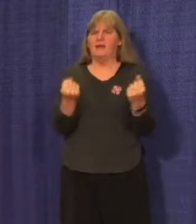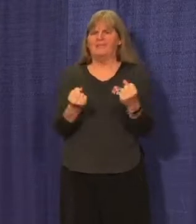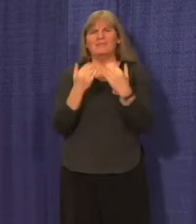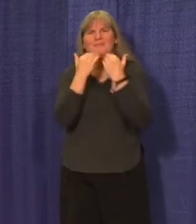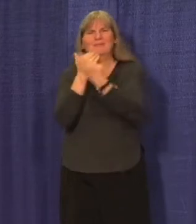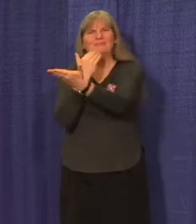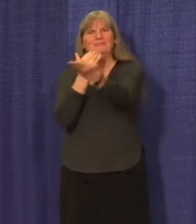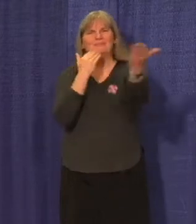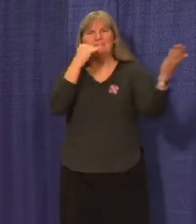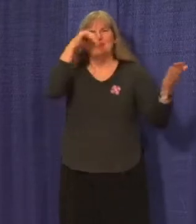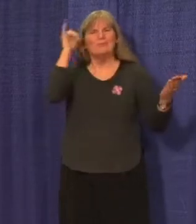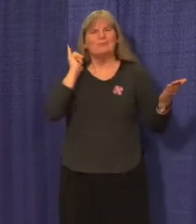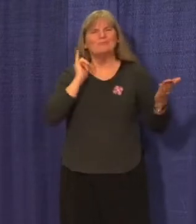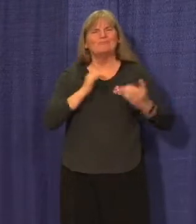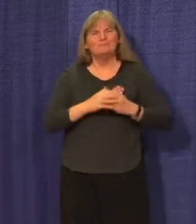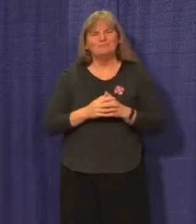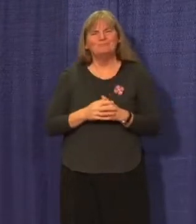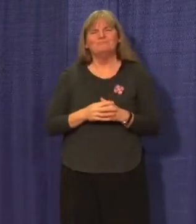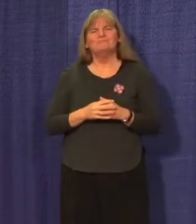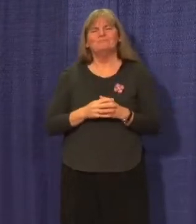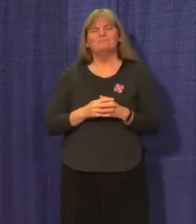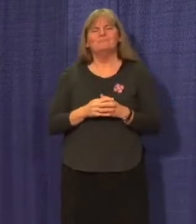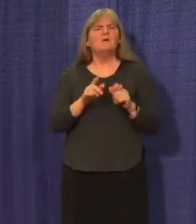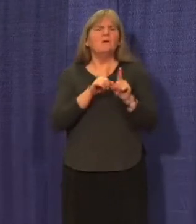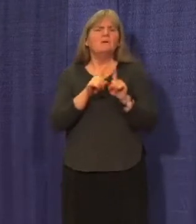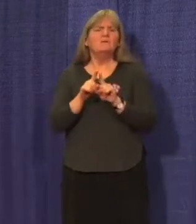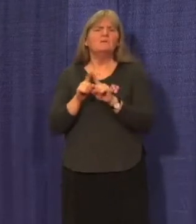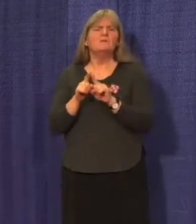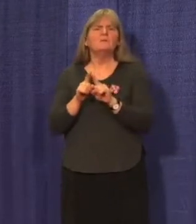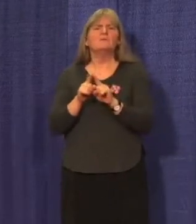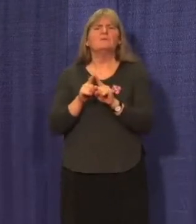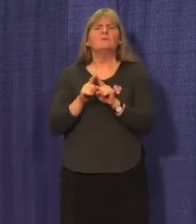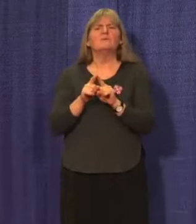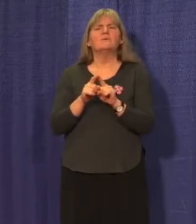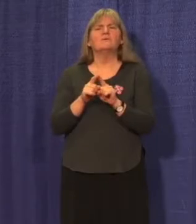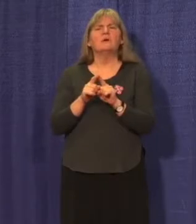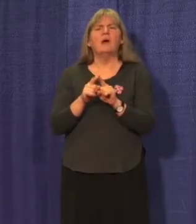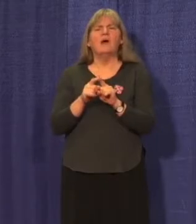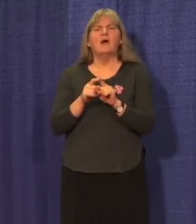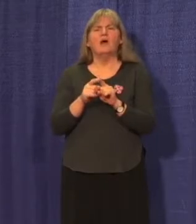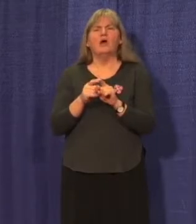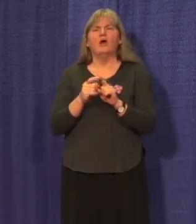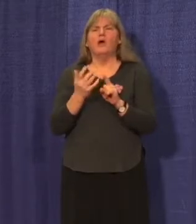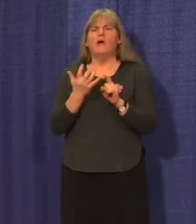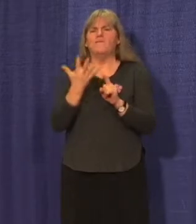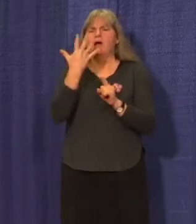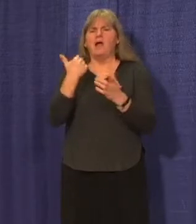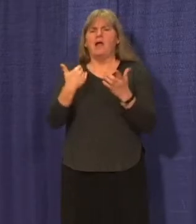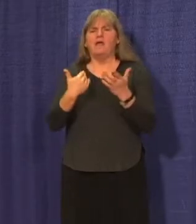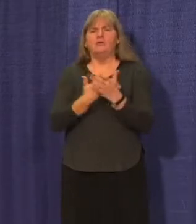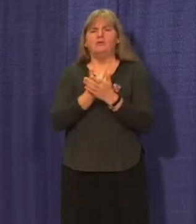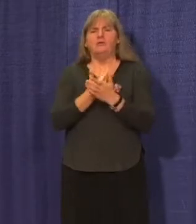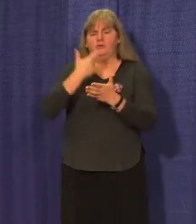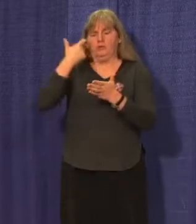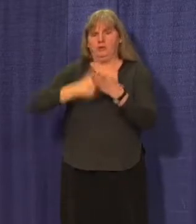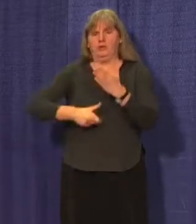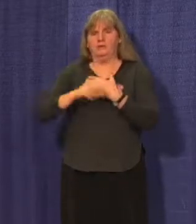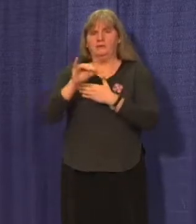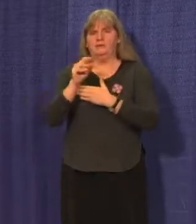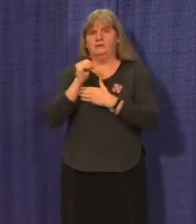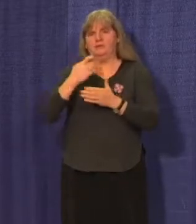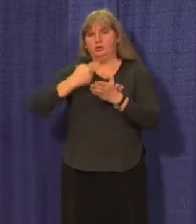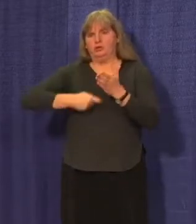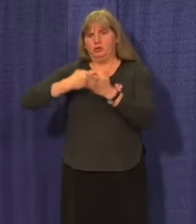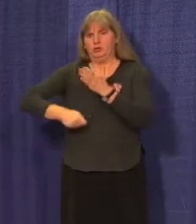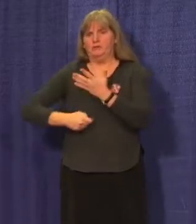thank you to everyone. I also want to report that there have been five new charges under the Civil Emergency Measures Act.